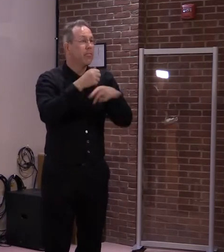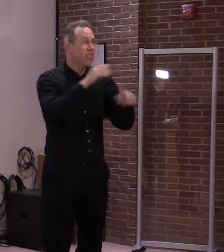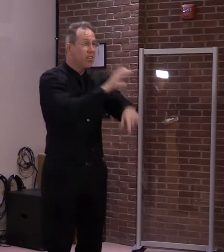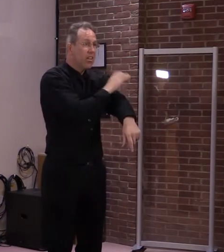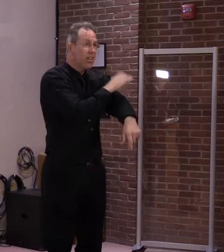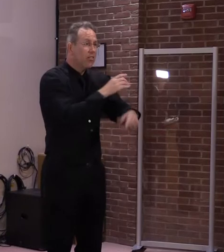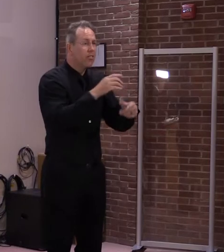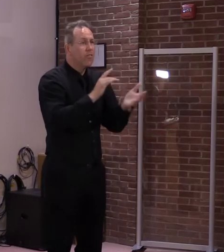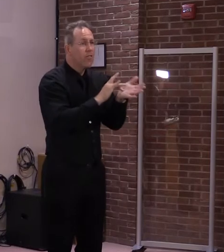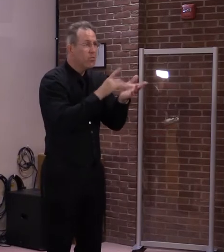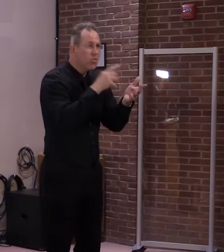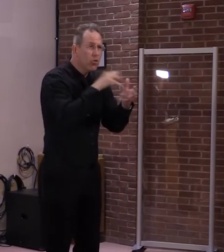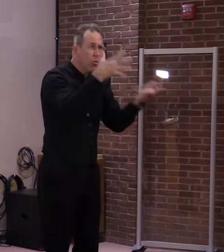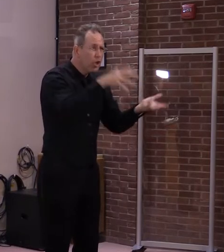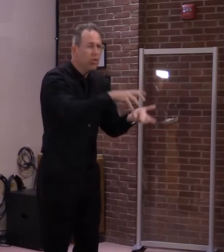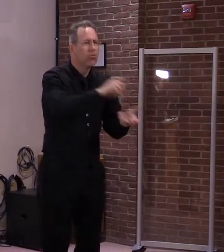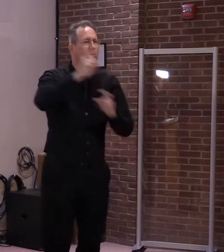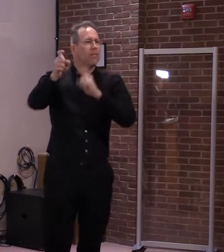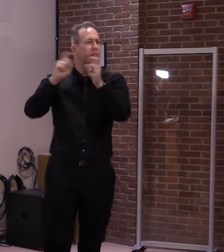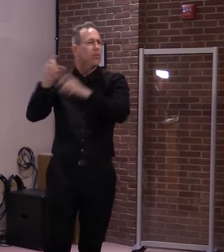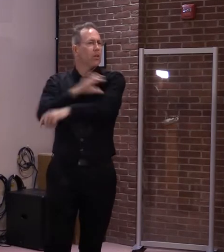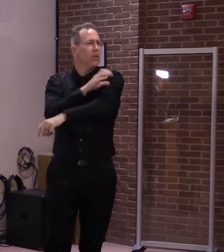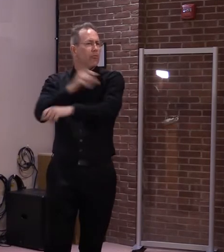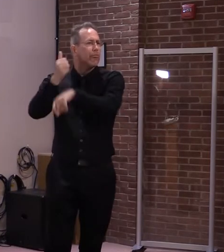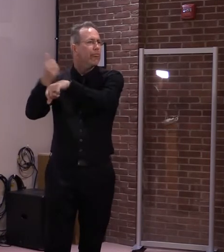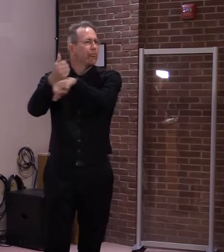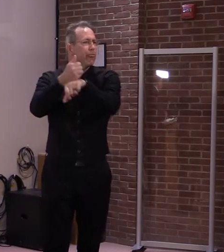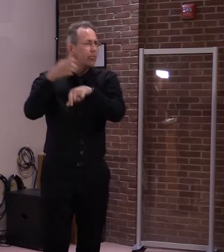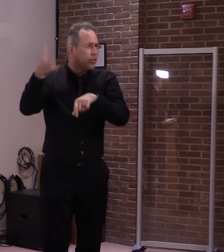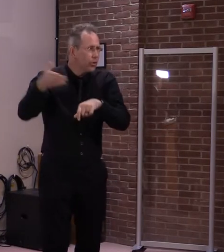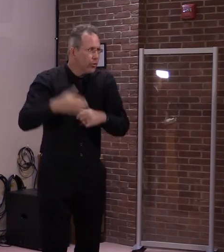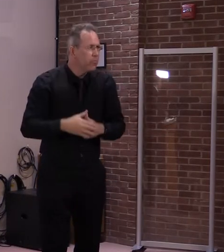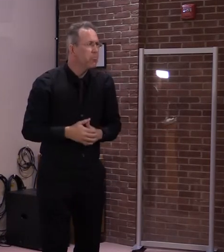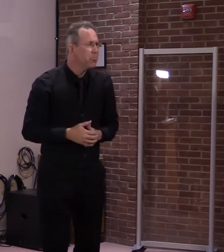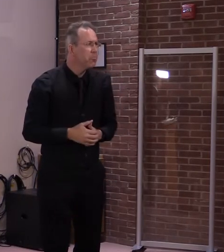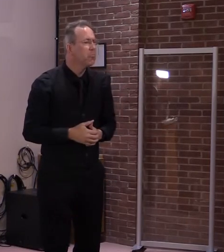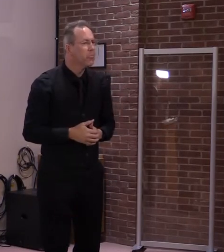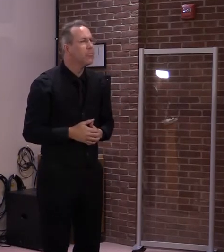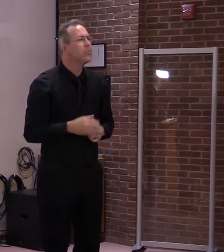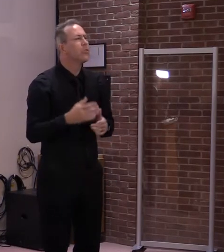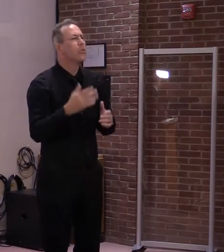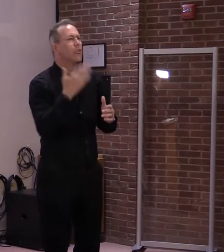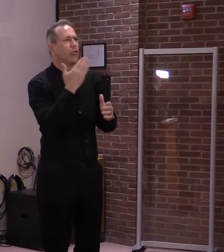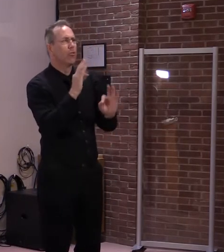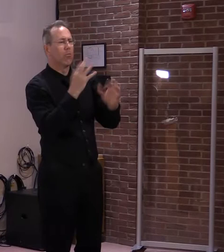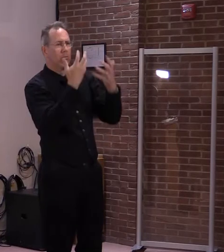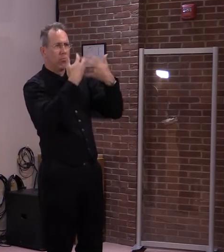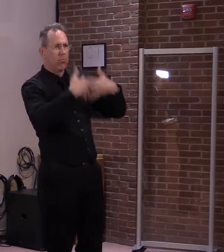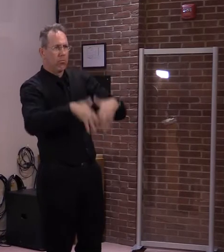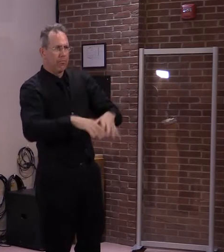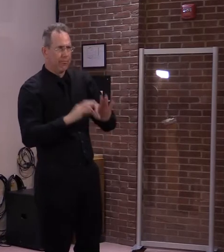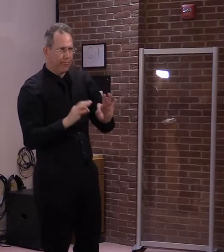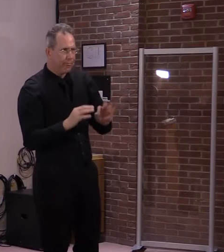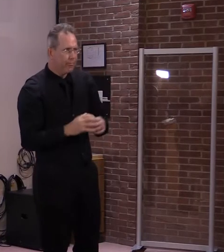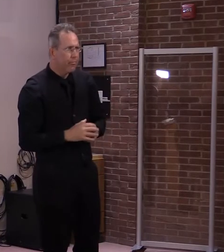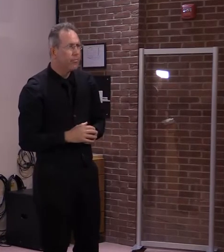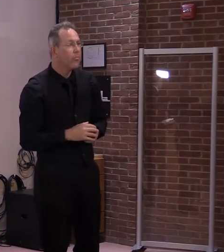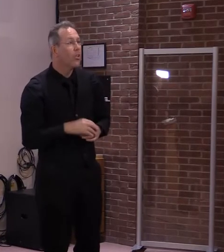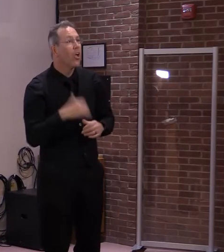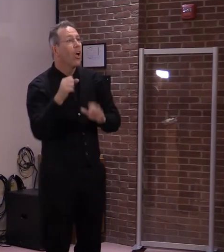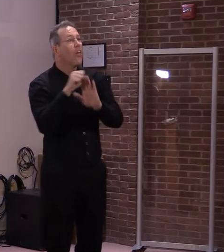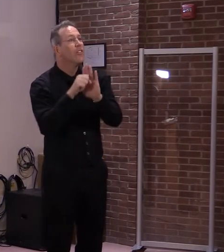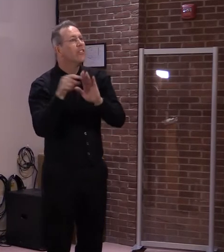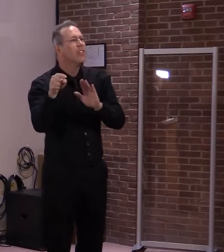we're in fairly good shape here in Vermont at this point. But yes, I mean, we've seen other states around the country that